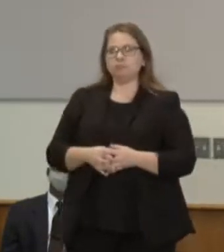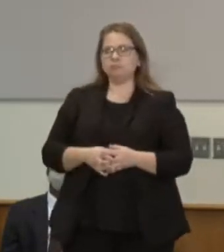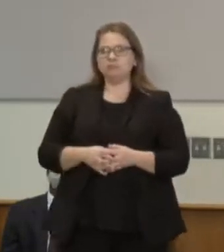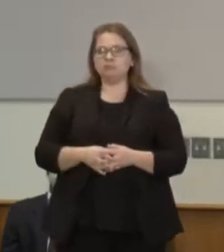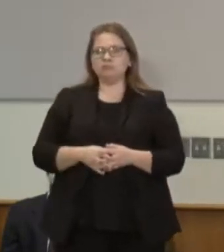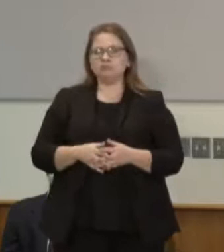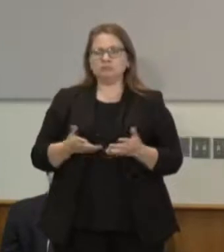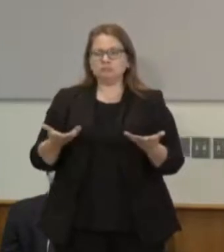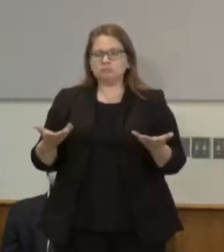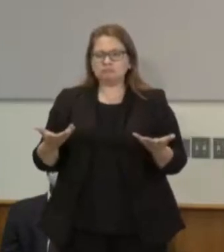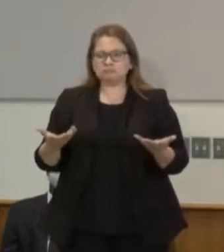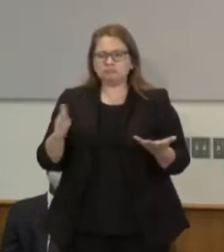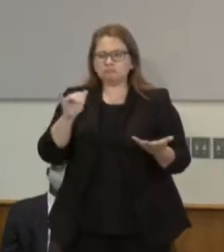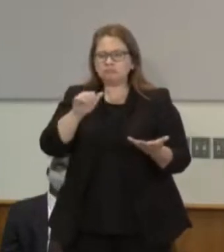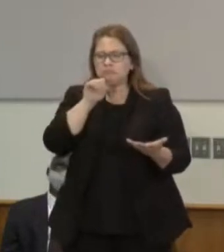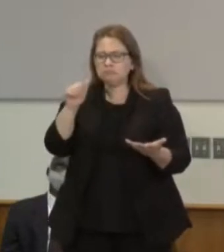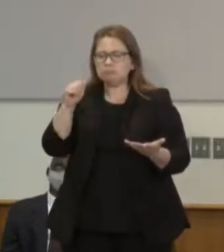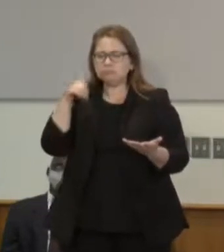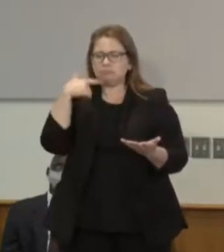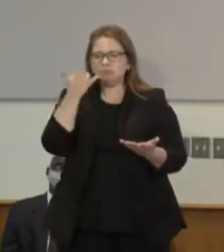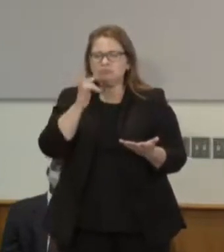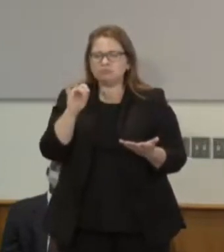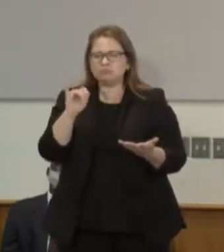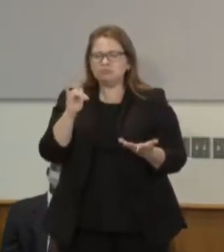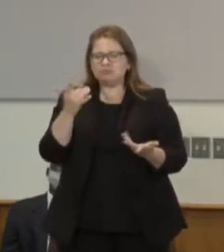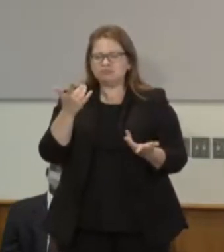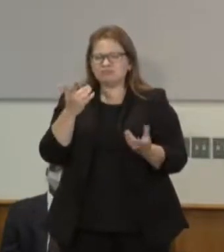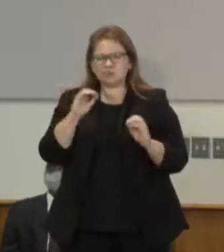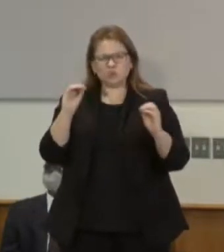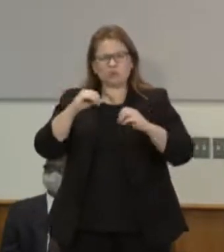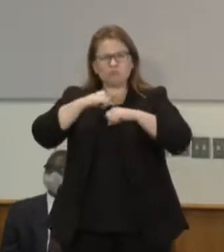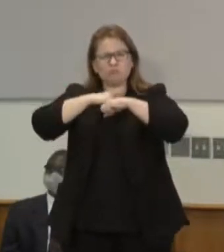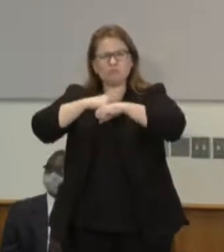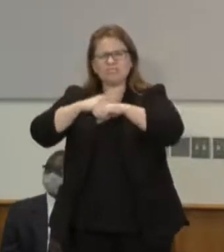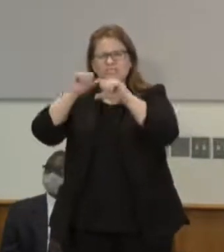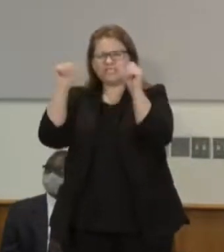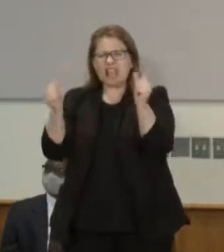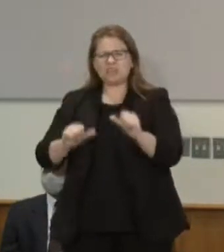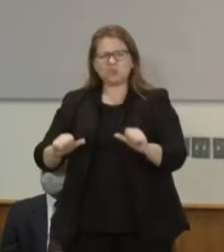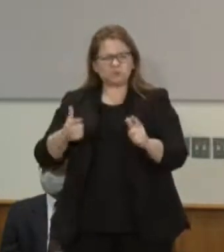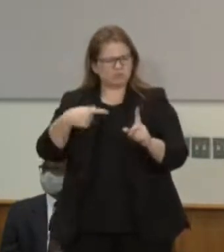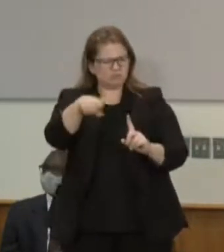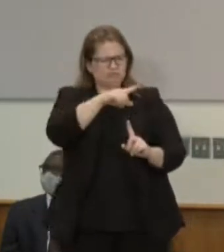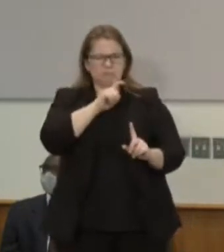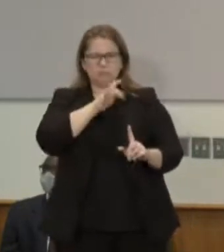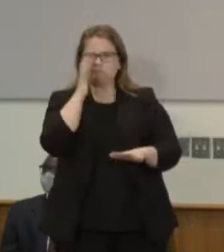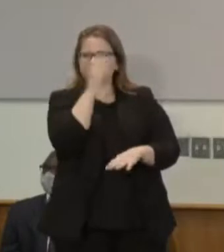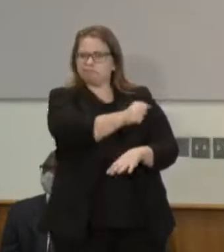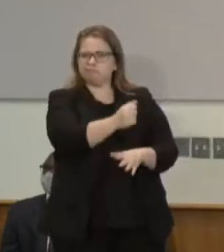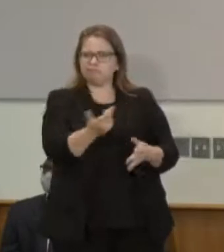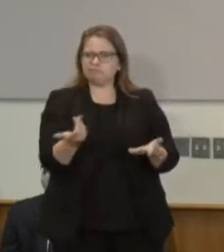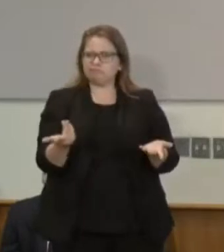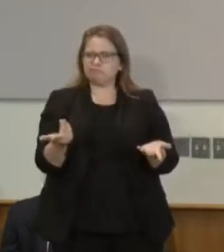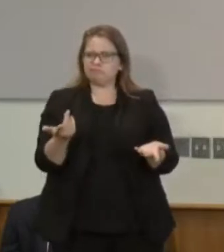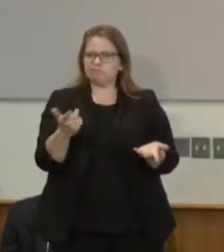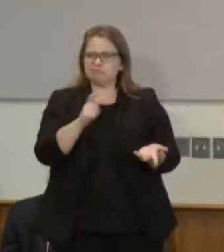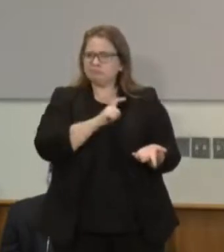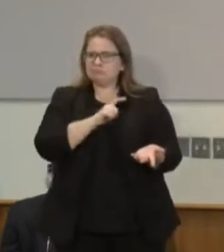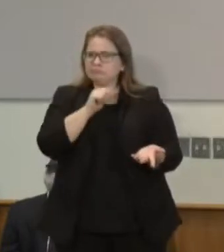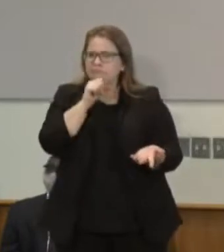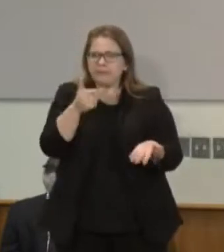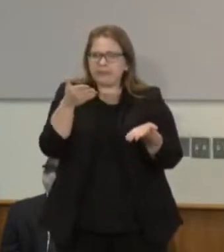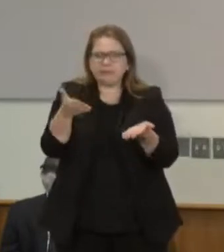doesn't sound like there was any effort made to protect the bigger group of troopers didn't show up until minutes after